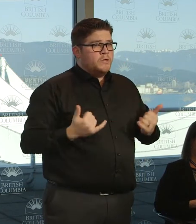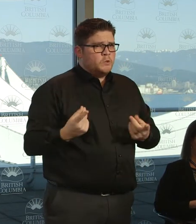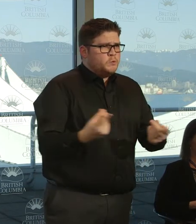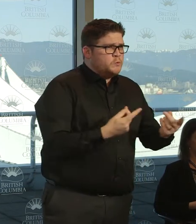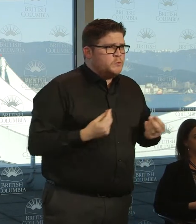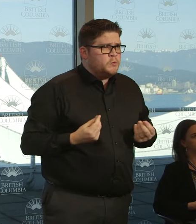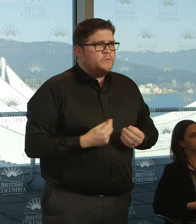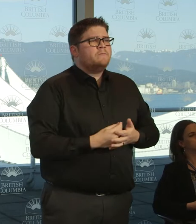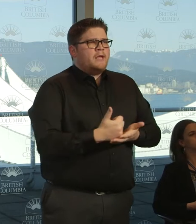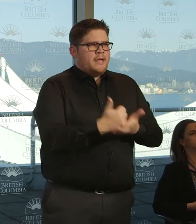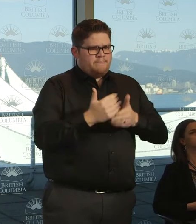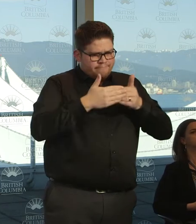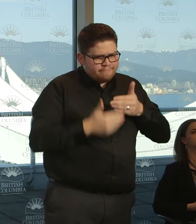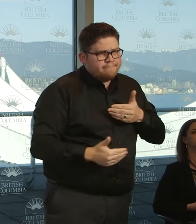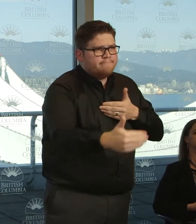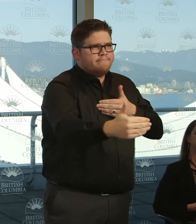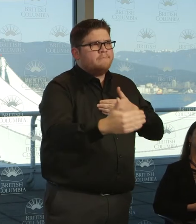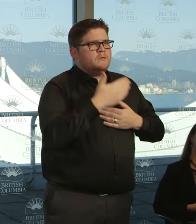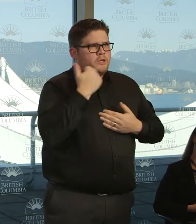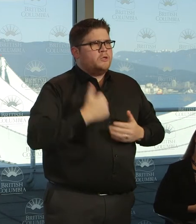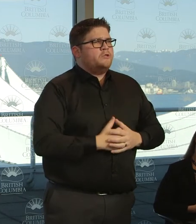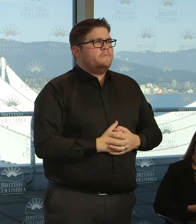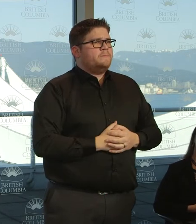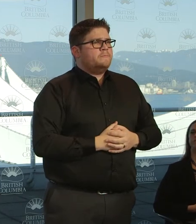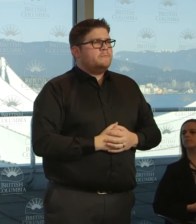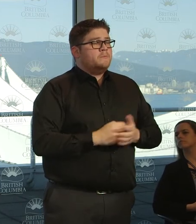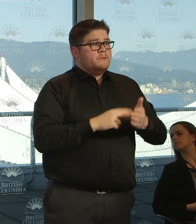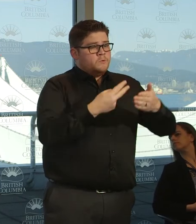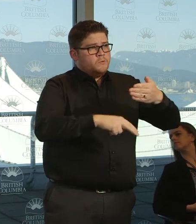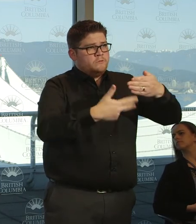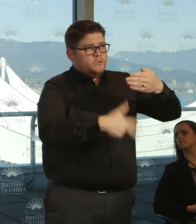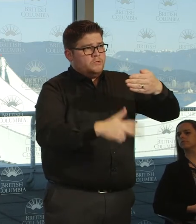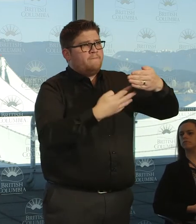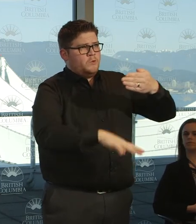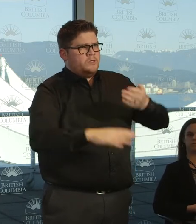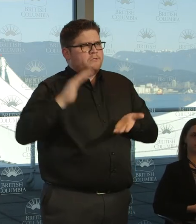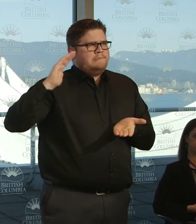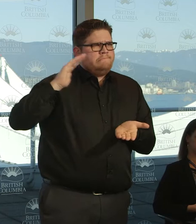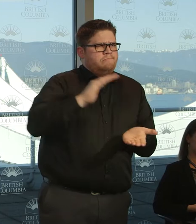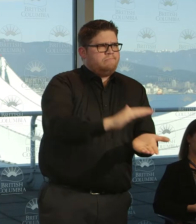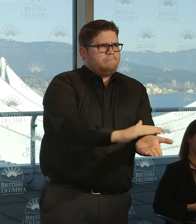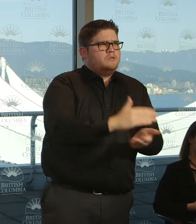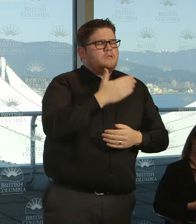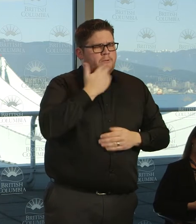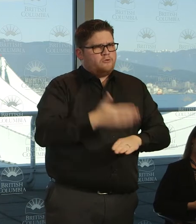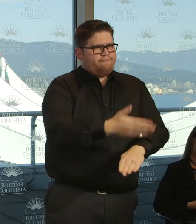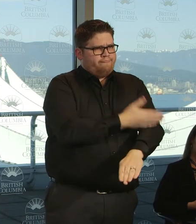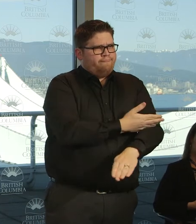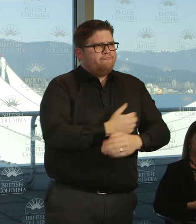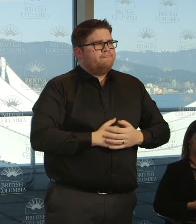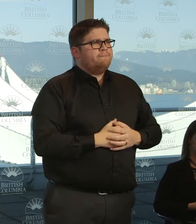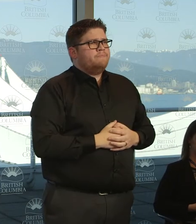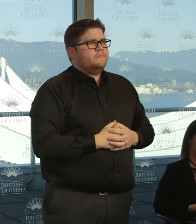in the next 10 days, 14 days, 2 weeks or 3 weeks. And it's incredibly important that people start paying